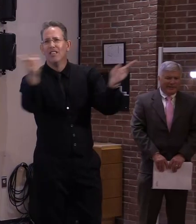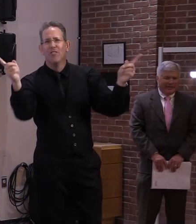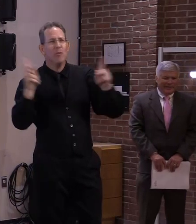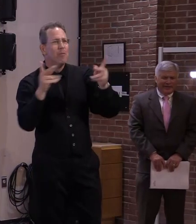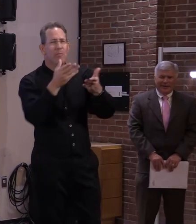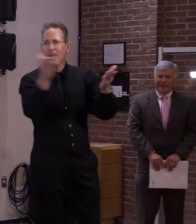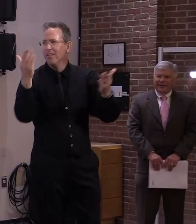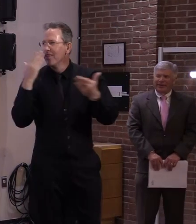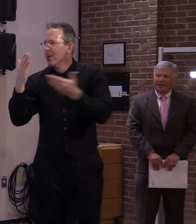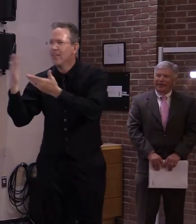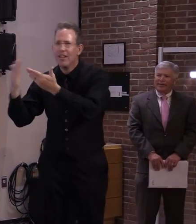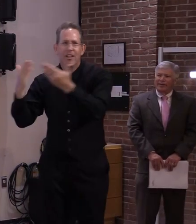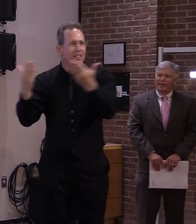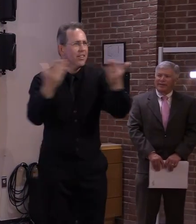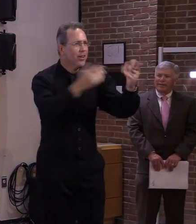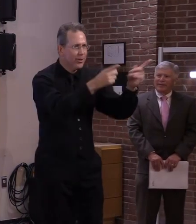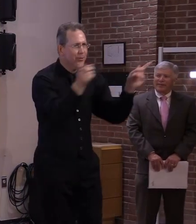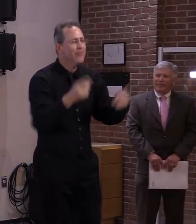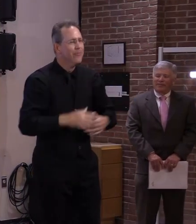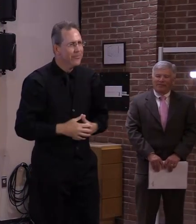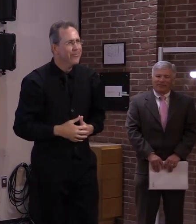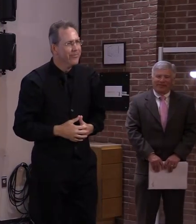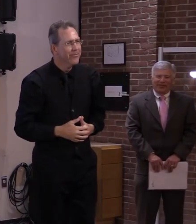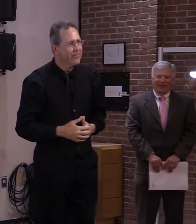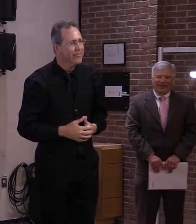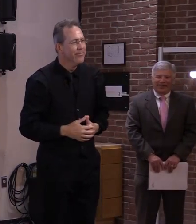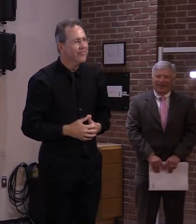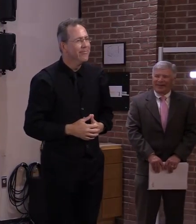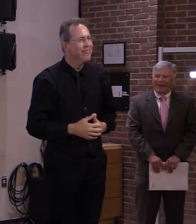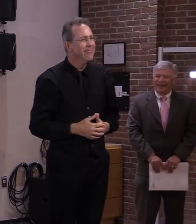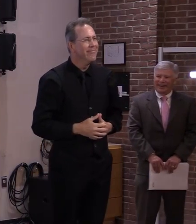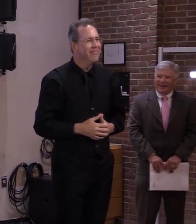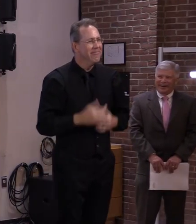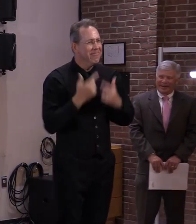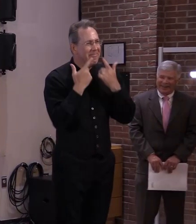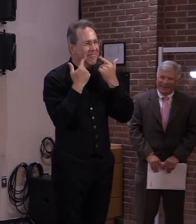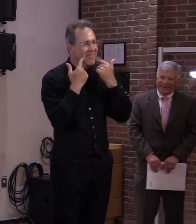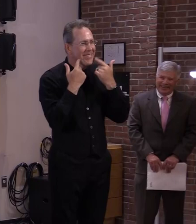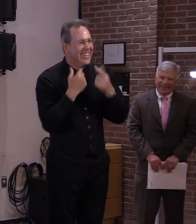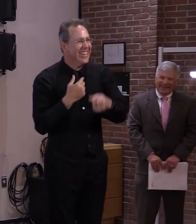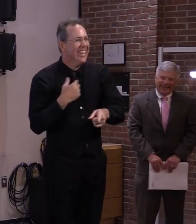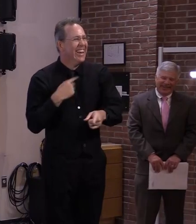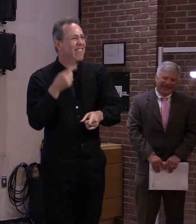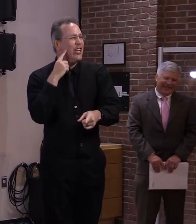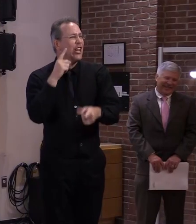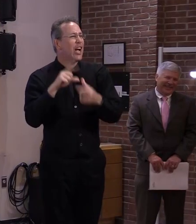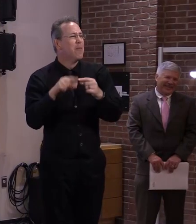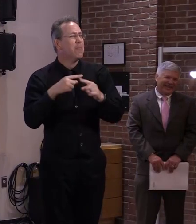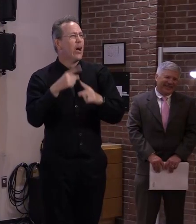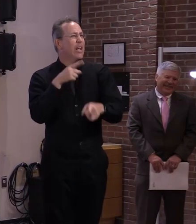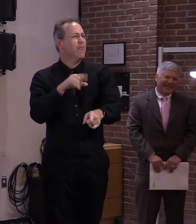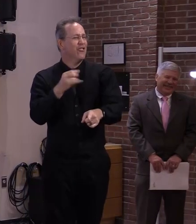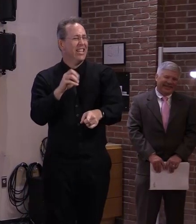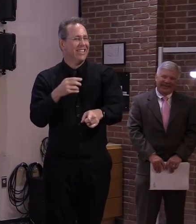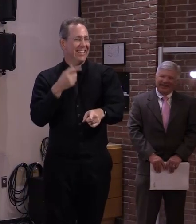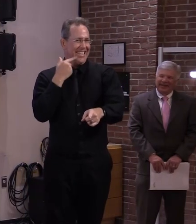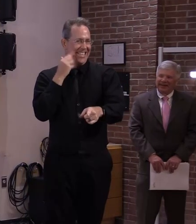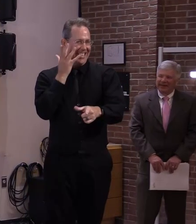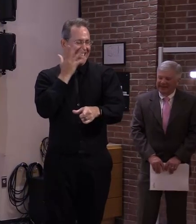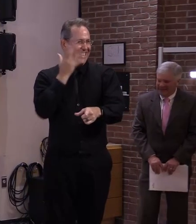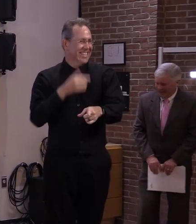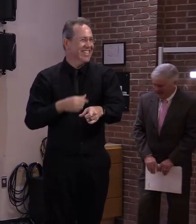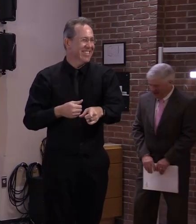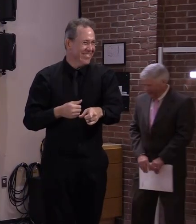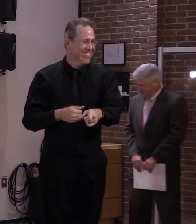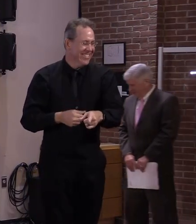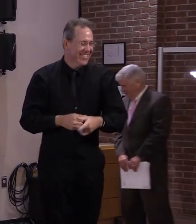well thank you i haven't heard anyone compliment him to that degree that's